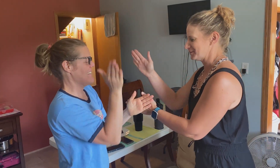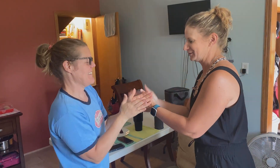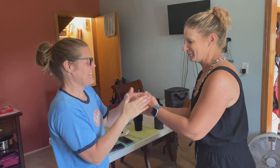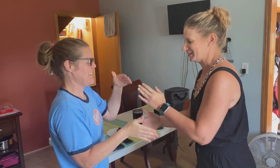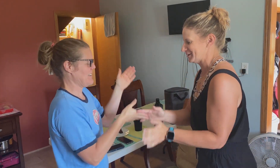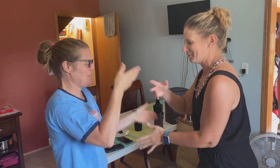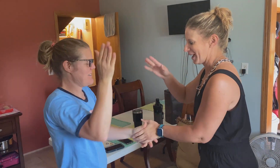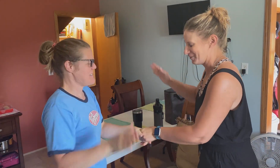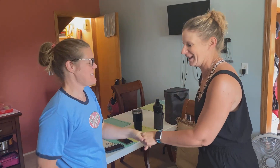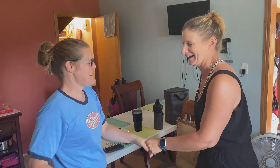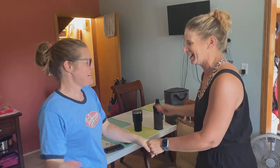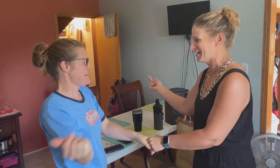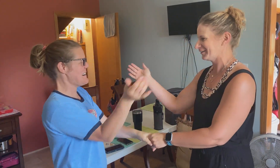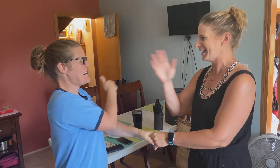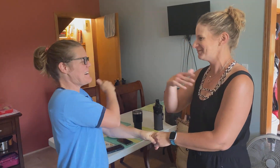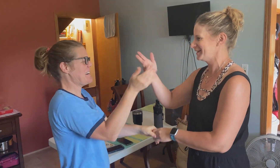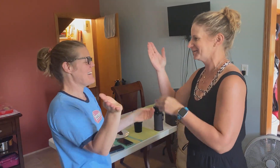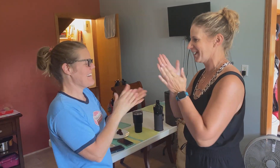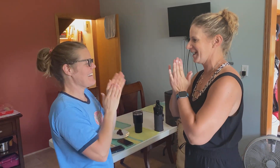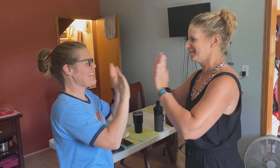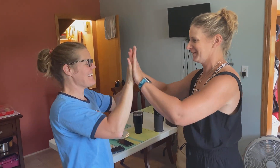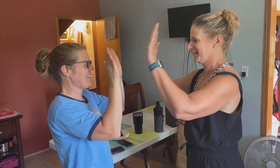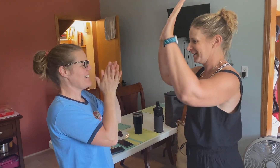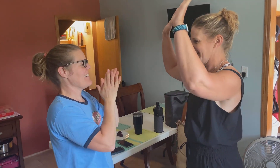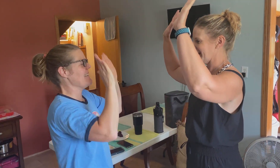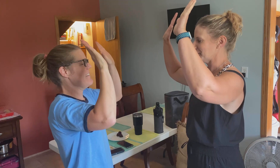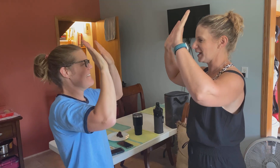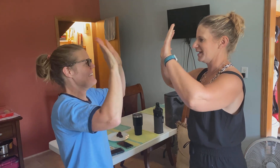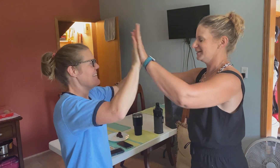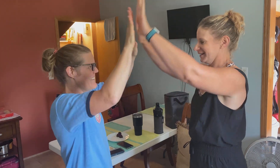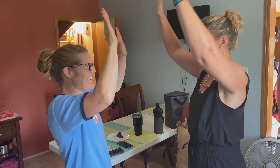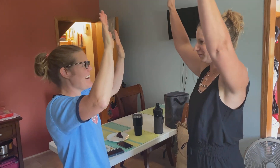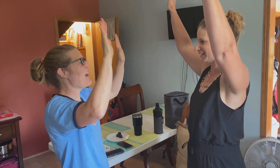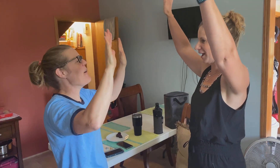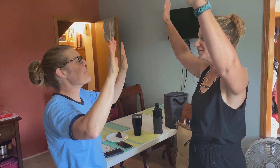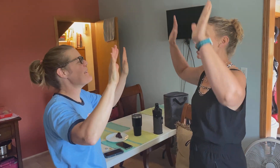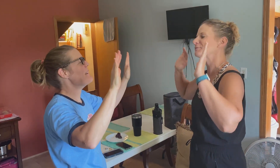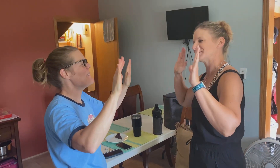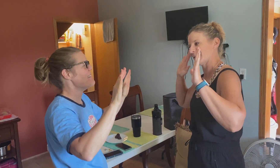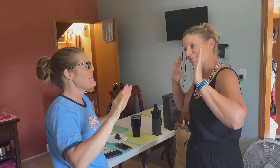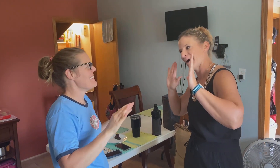-paper-shoot-a-doop-a-bub. It didn't come out right, but that's okay. And then we end. It's all supposed to come out.